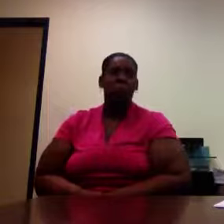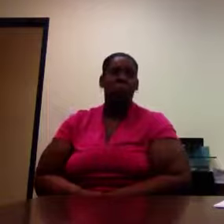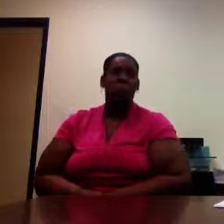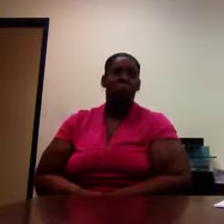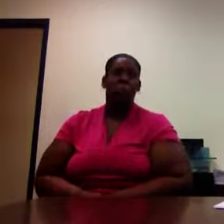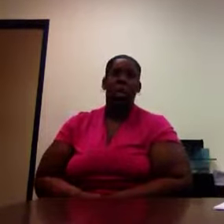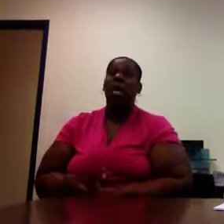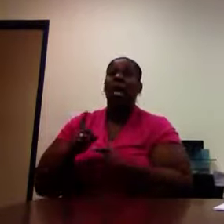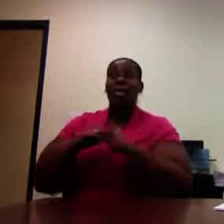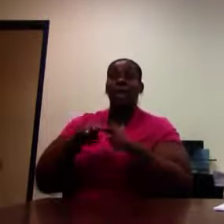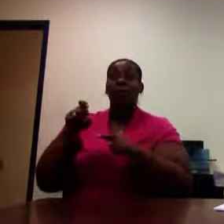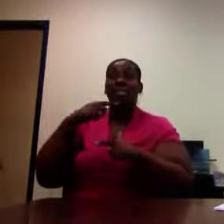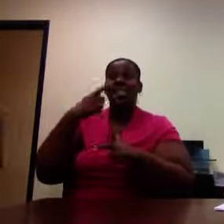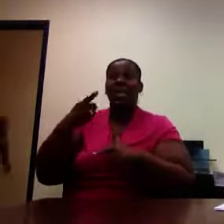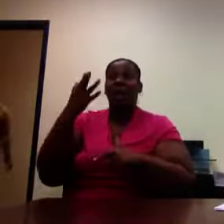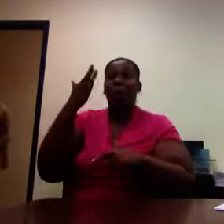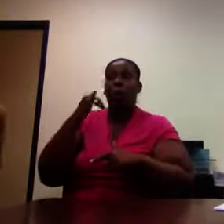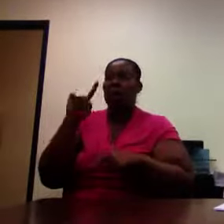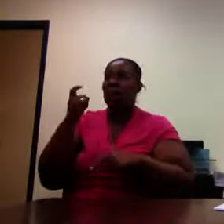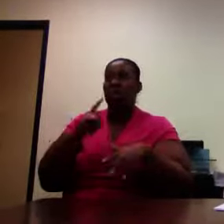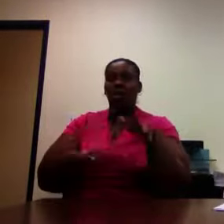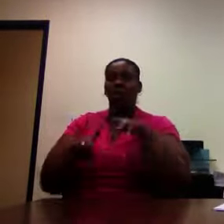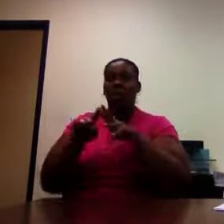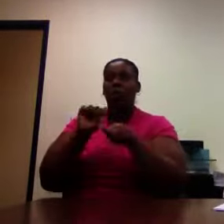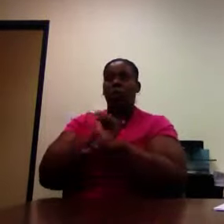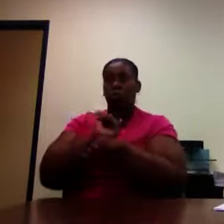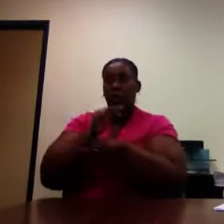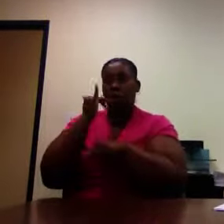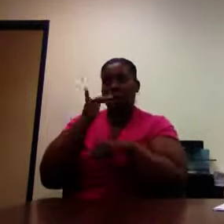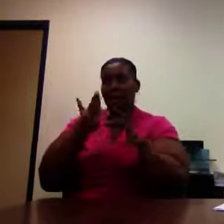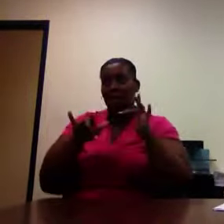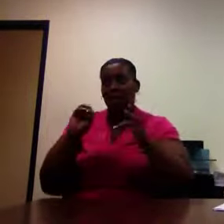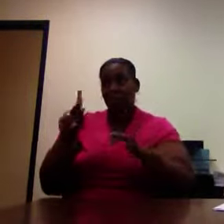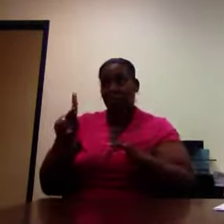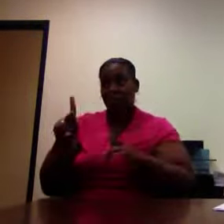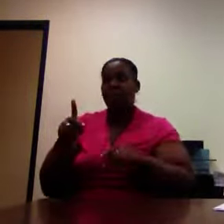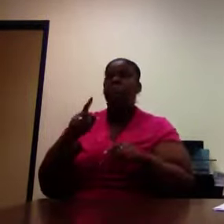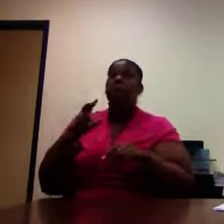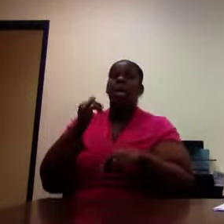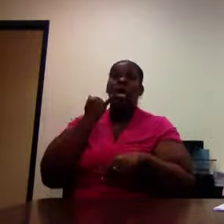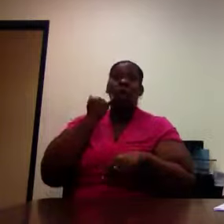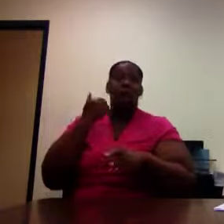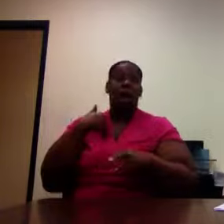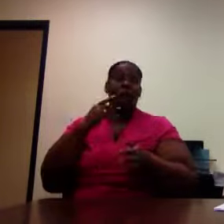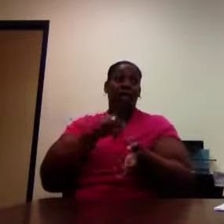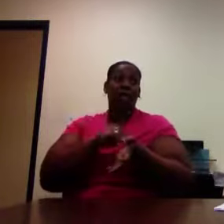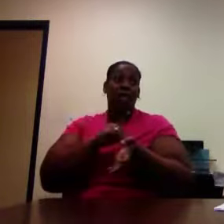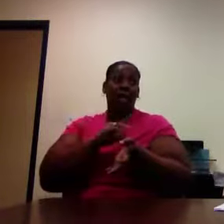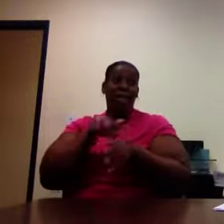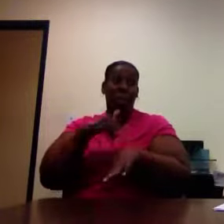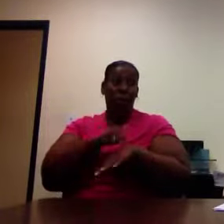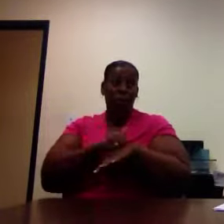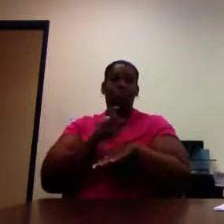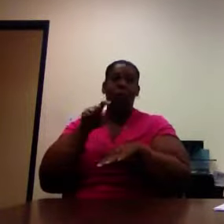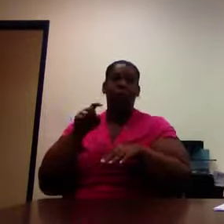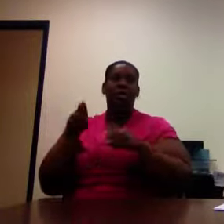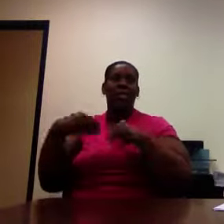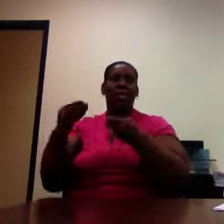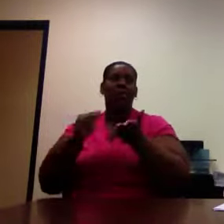And you have to provide a reason why you're absent. All right. A statement from your doctor is required for the absence in excess of three days due